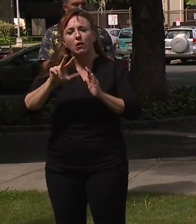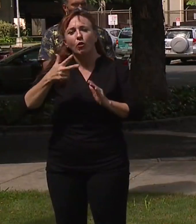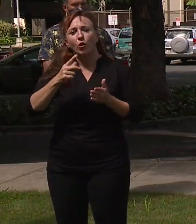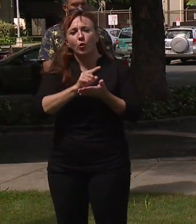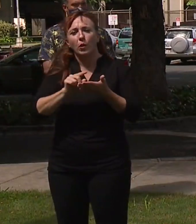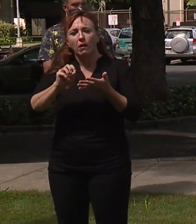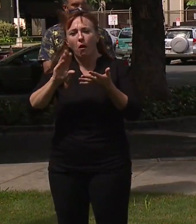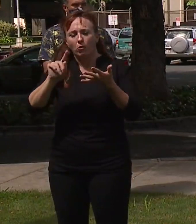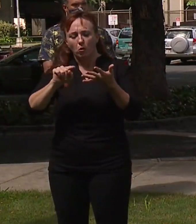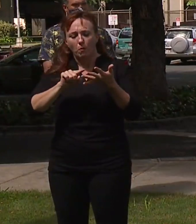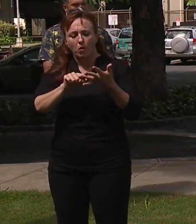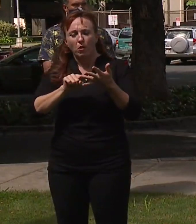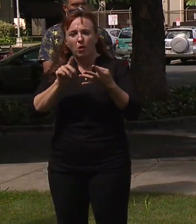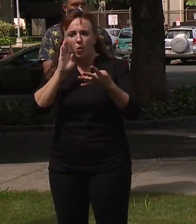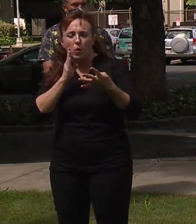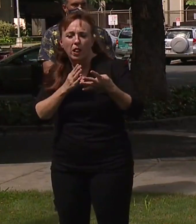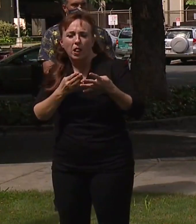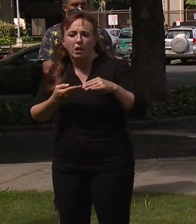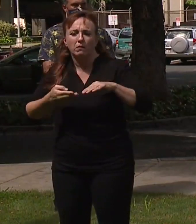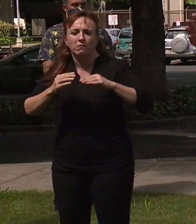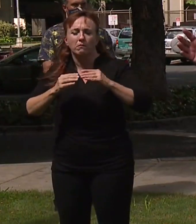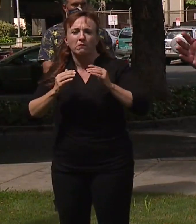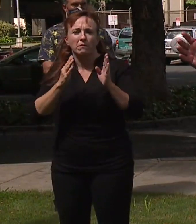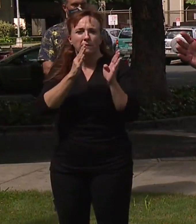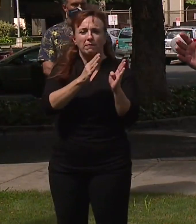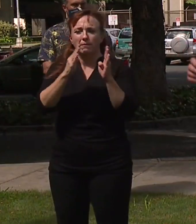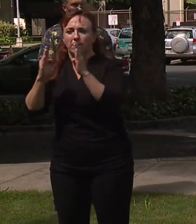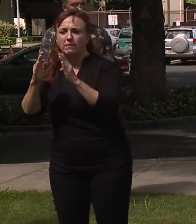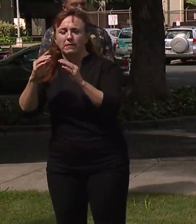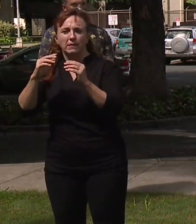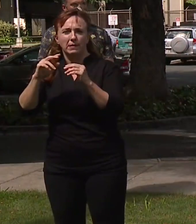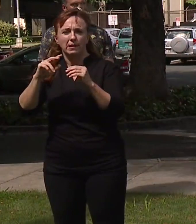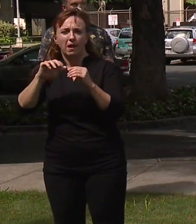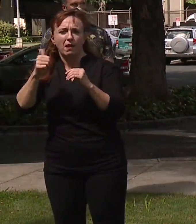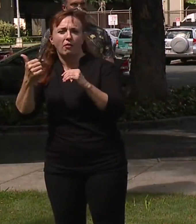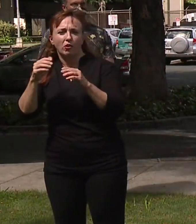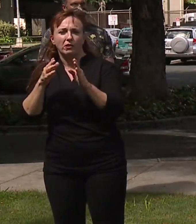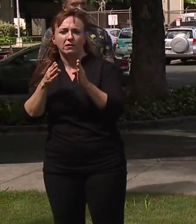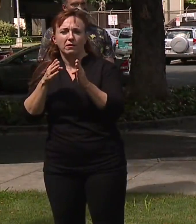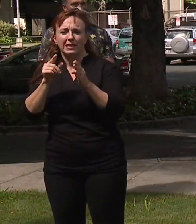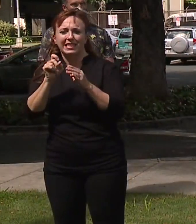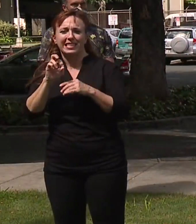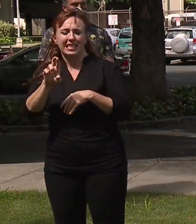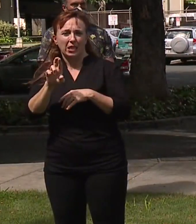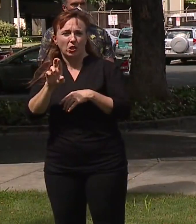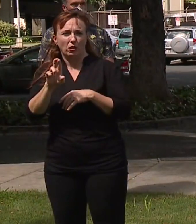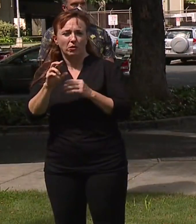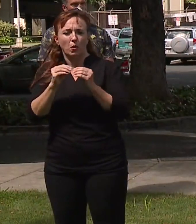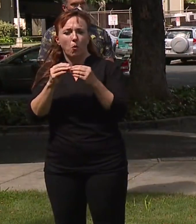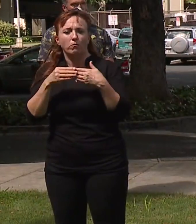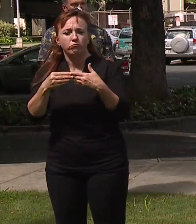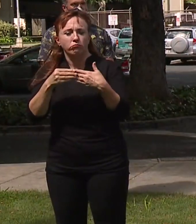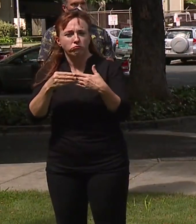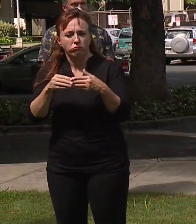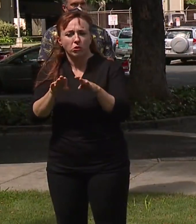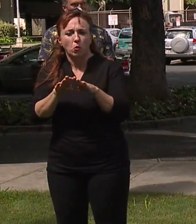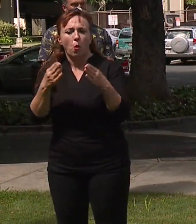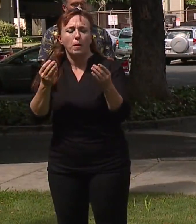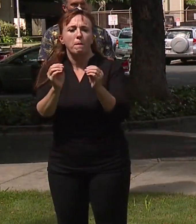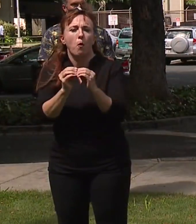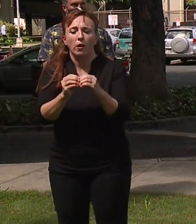and we don't want to see our visitors start to arrive and it kicks it back up and we can't move in there. So, a second test would be able to determine